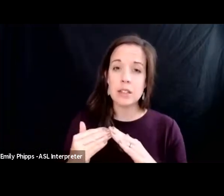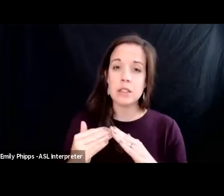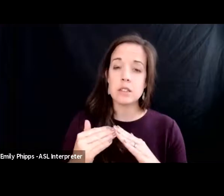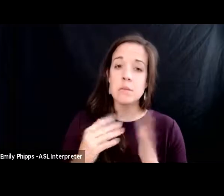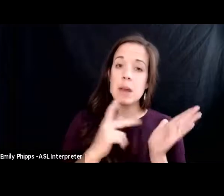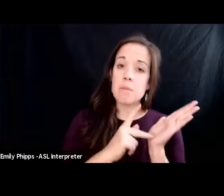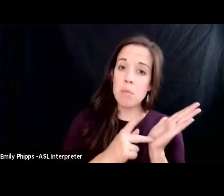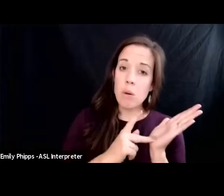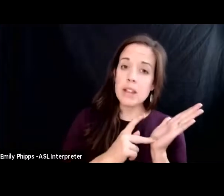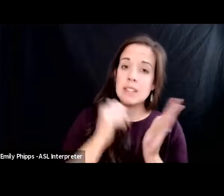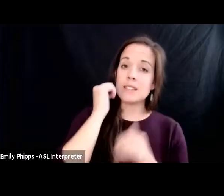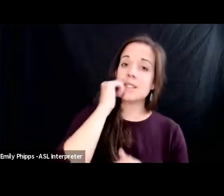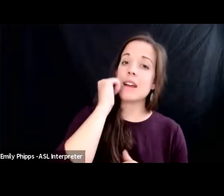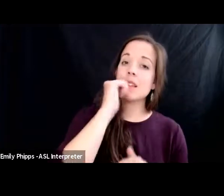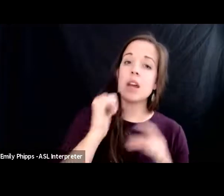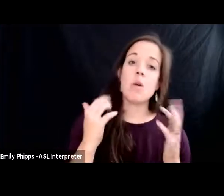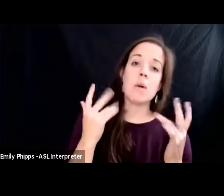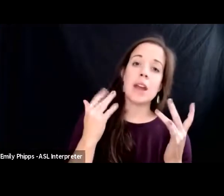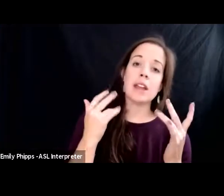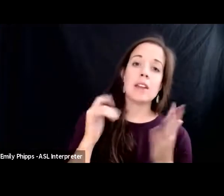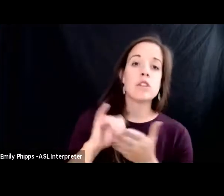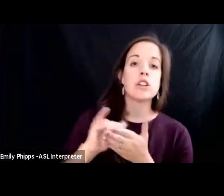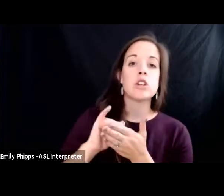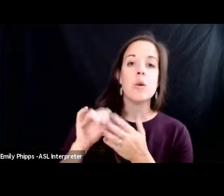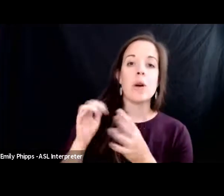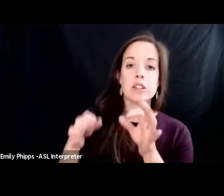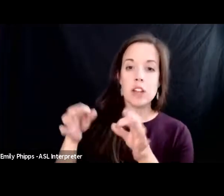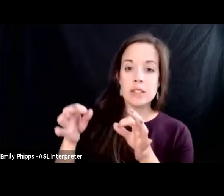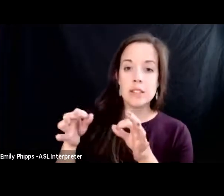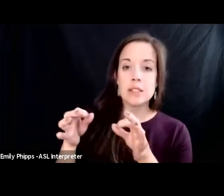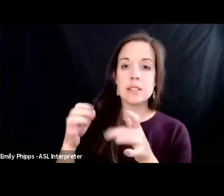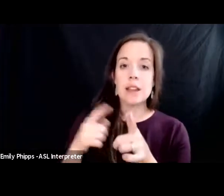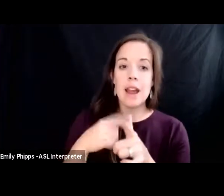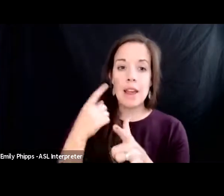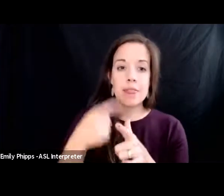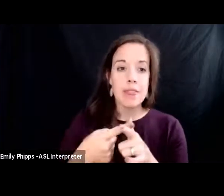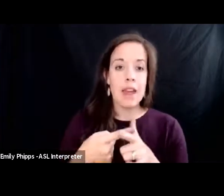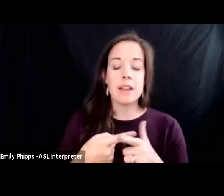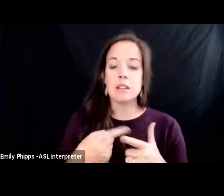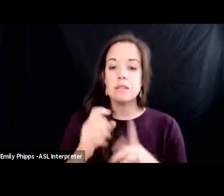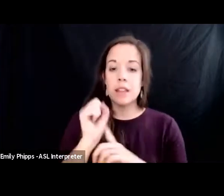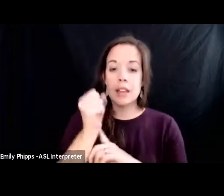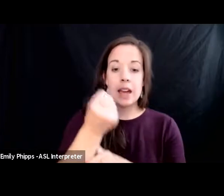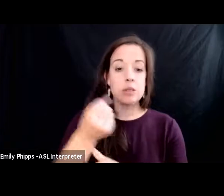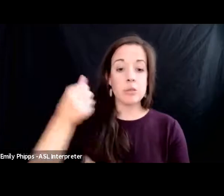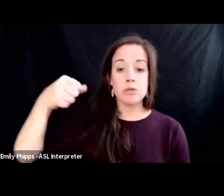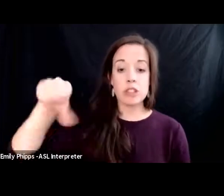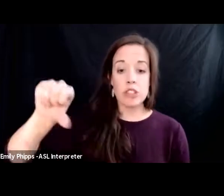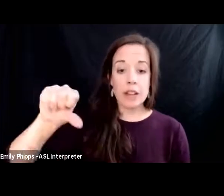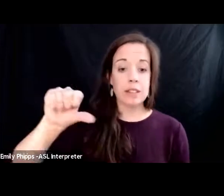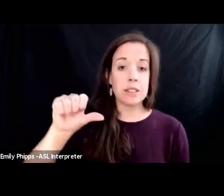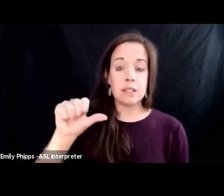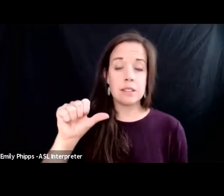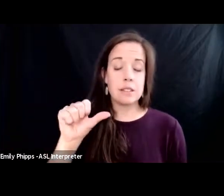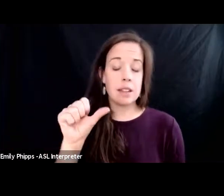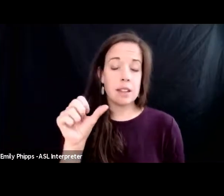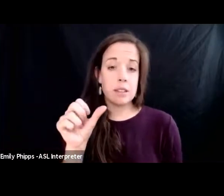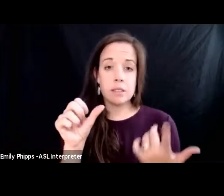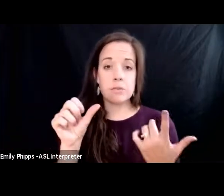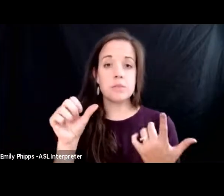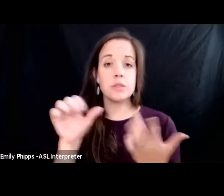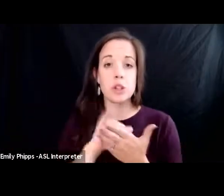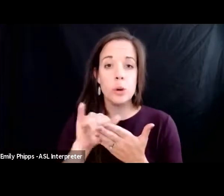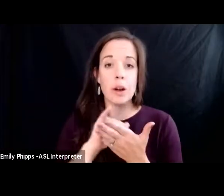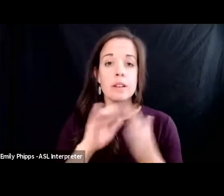waiting for new york justice and then the case was rejected in new york so communities again